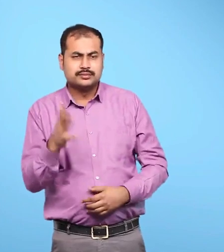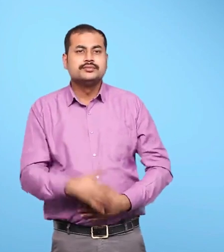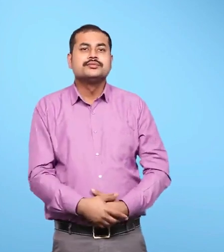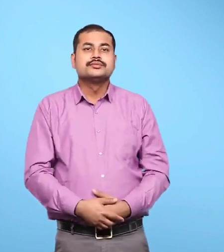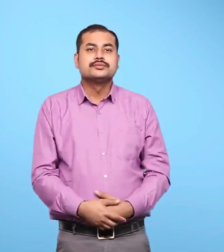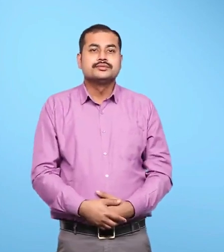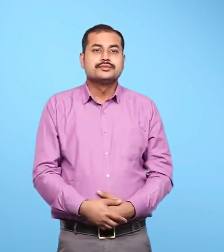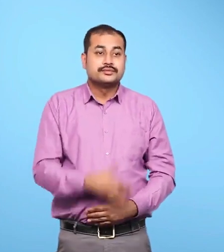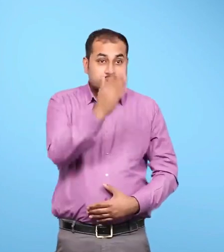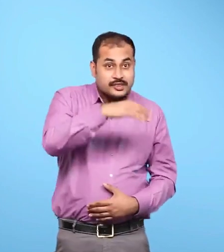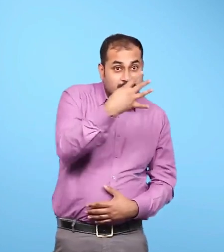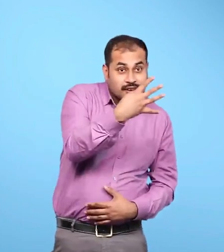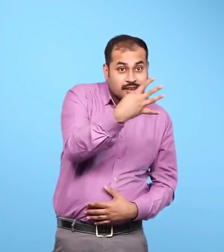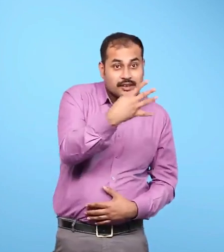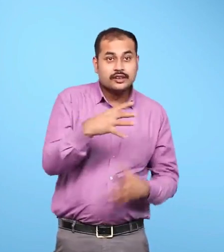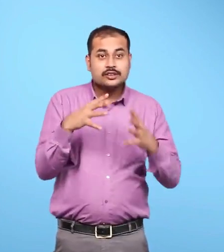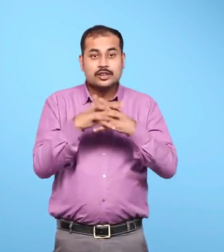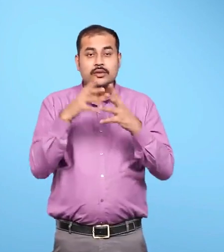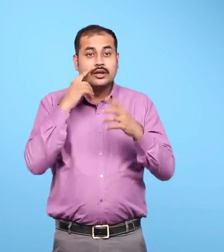Four Will not